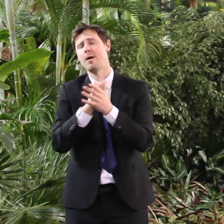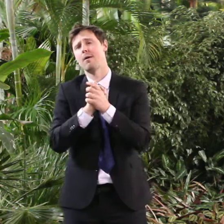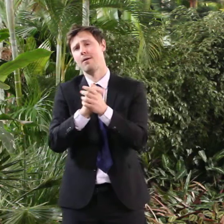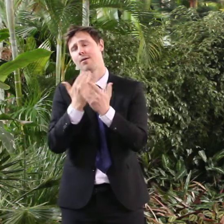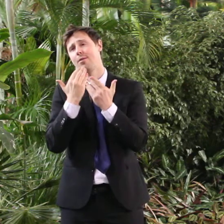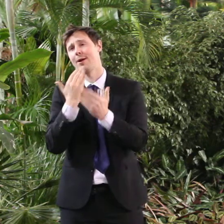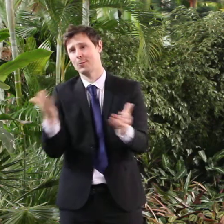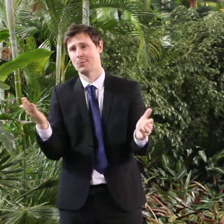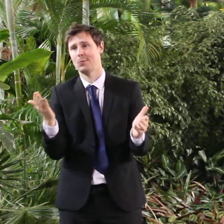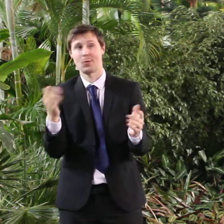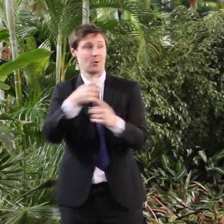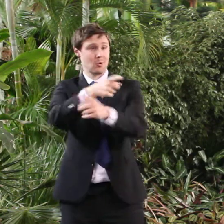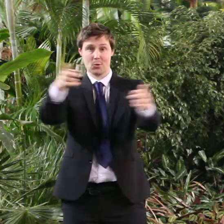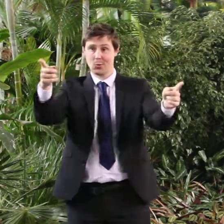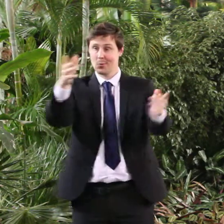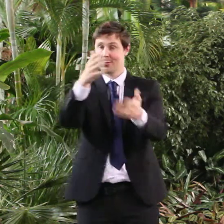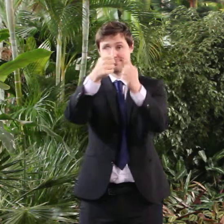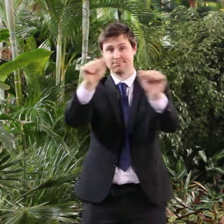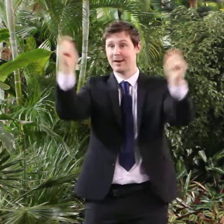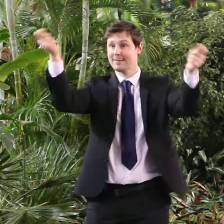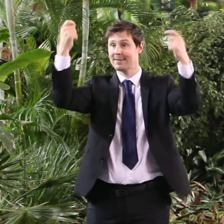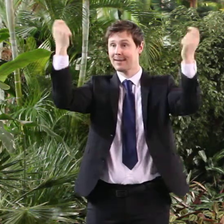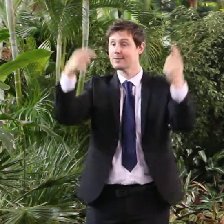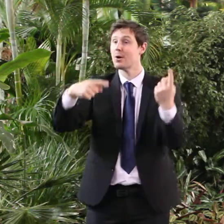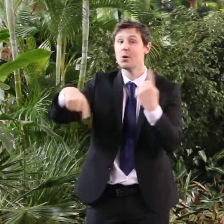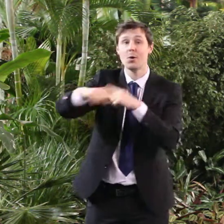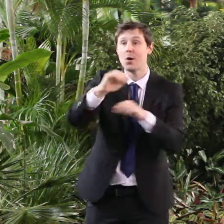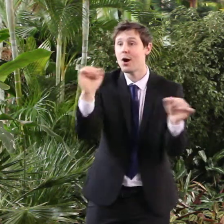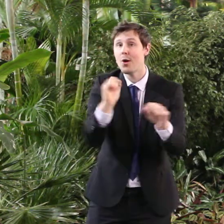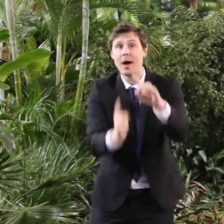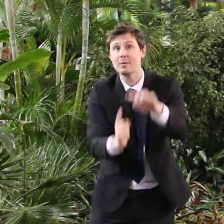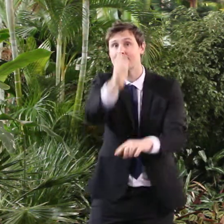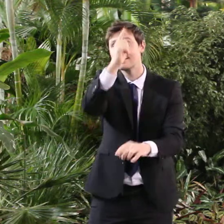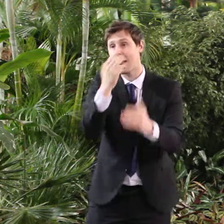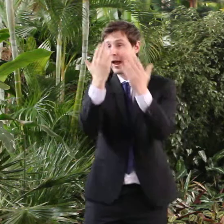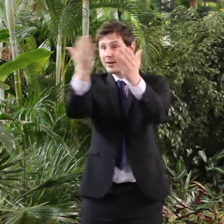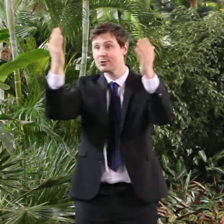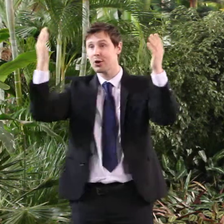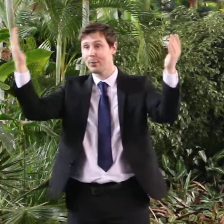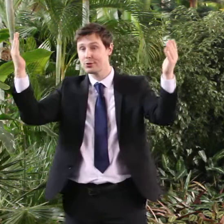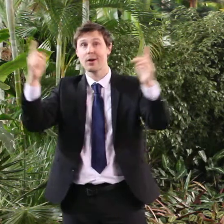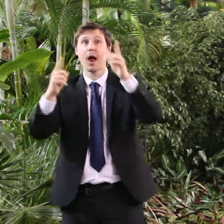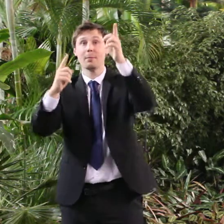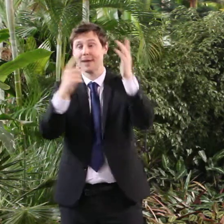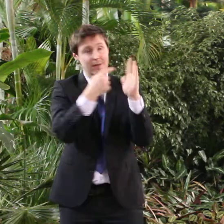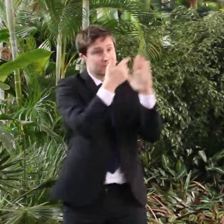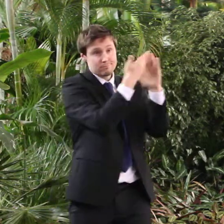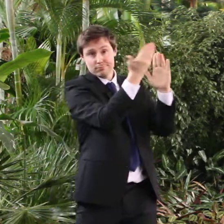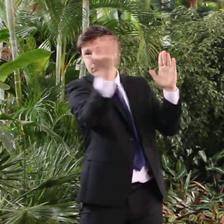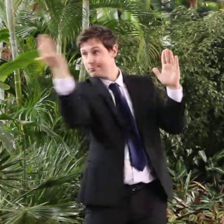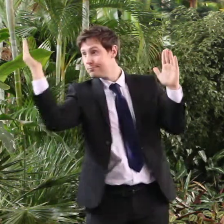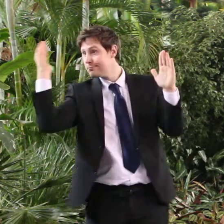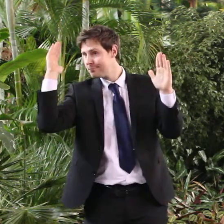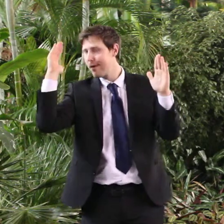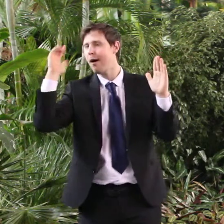they were. very much. And I think the exhibition up there for those of you who haven't seen it yet actually captures the